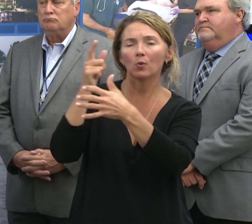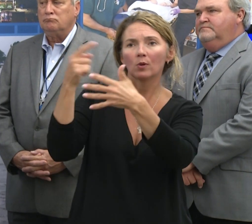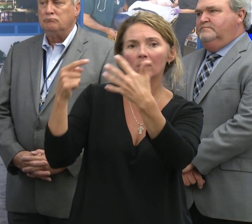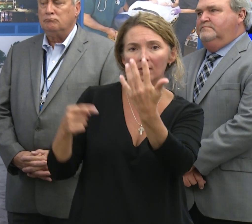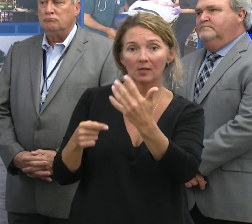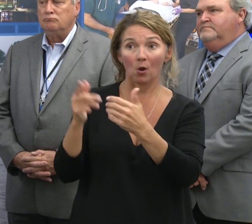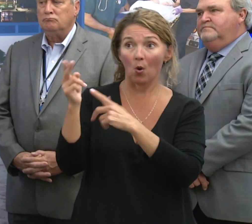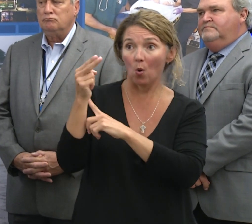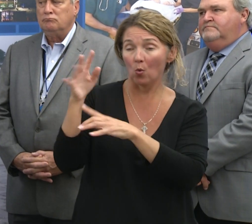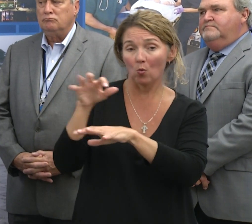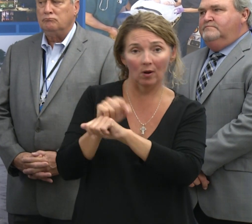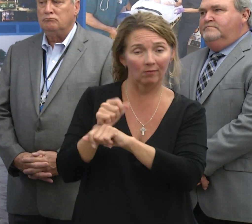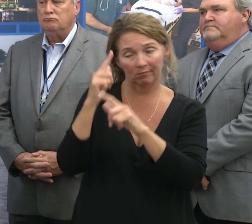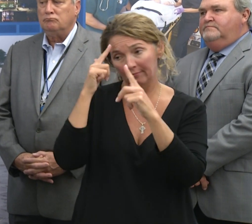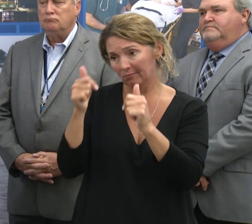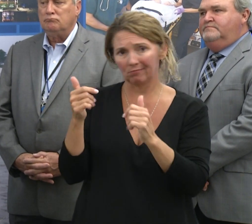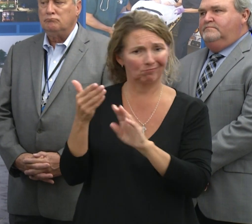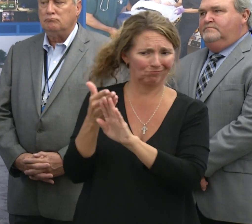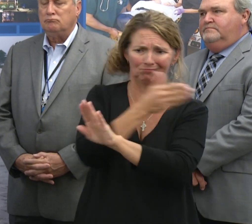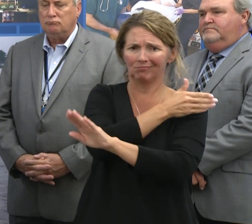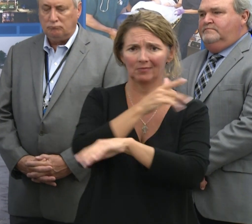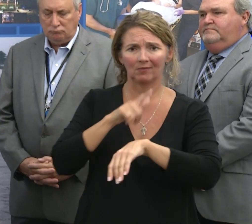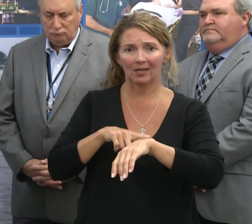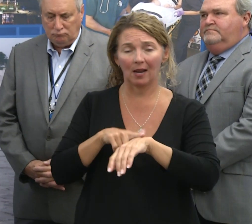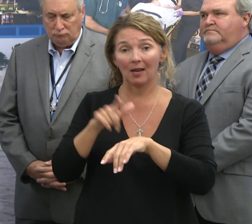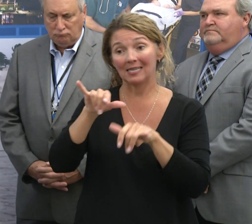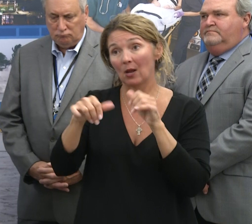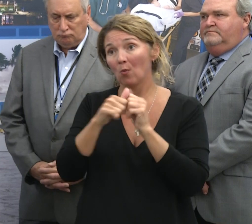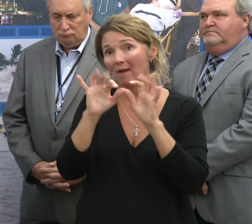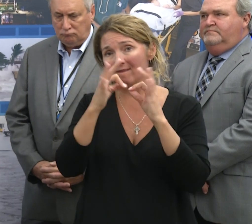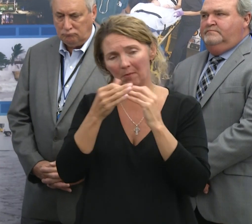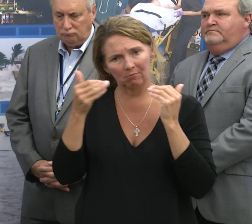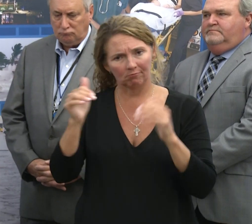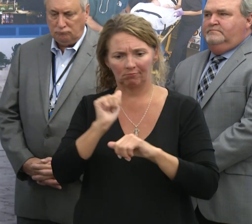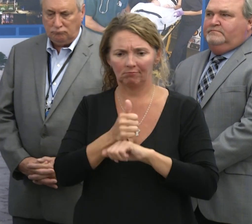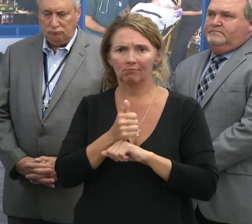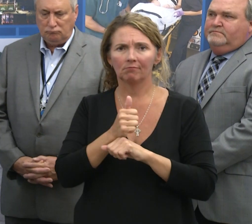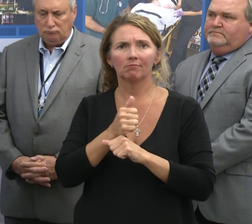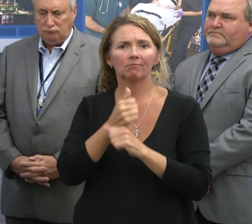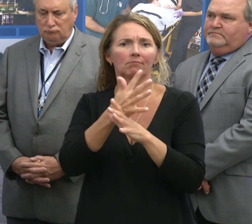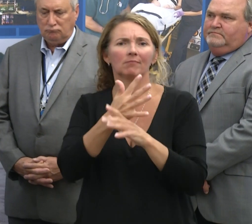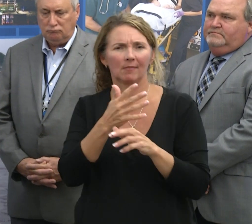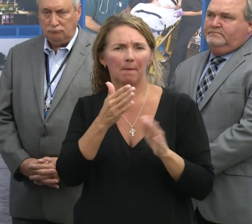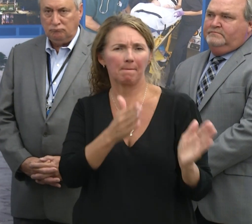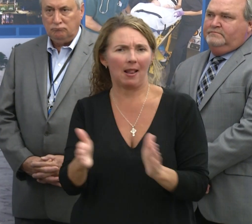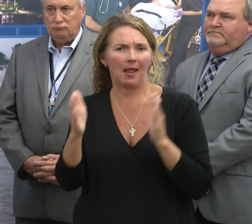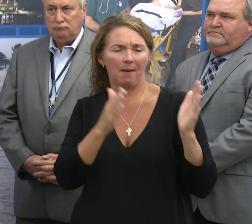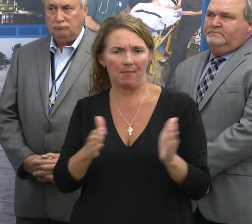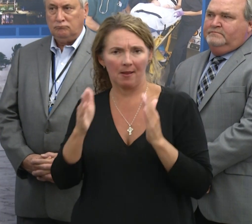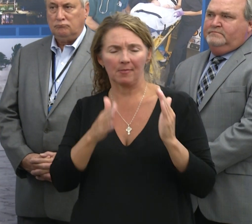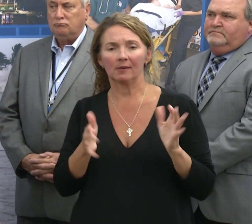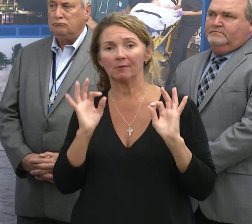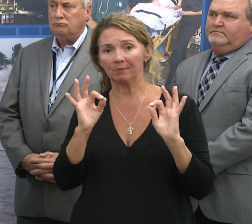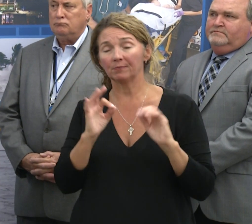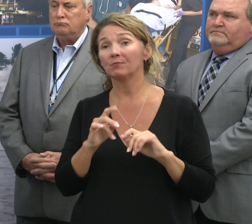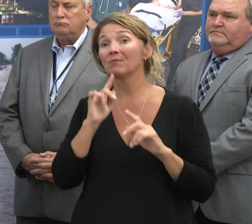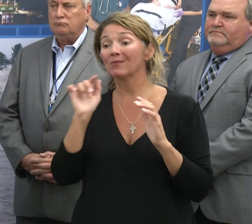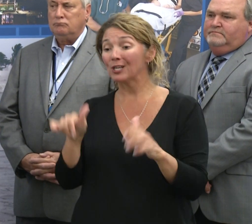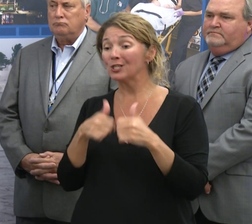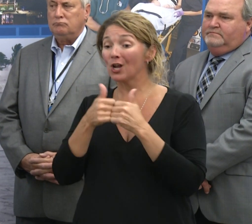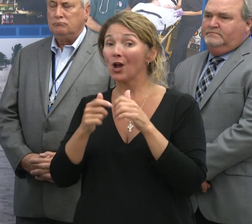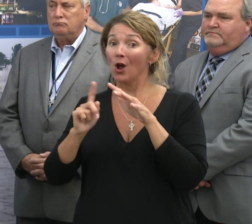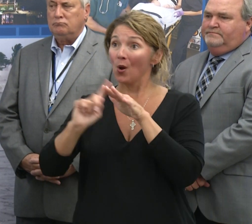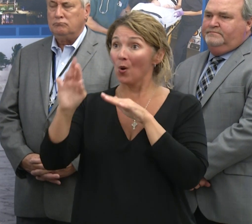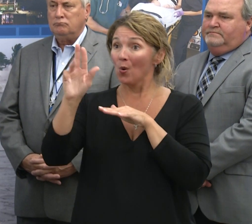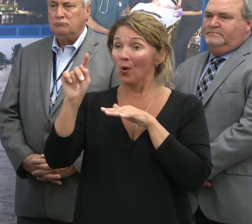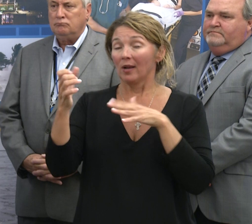If you're going to get hotel reservations, do it far in advance. If you're staying with family, plan your route out there. I mean, the challenge on